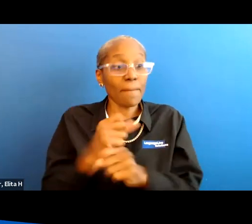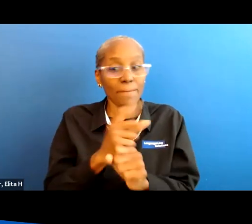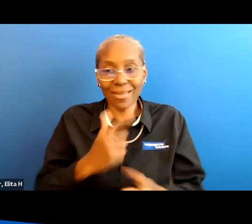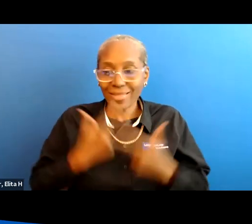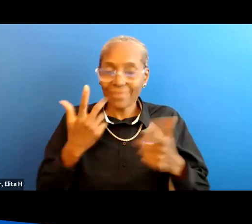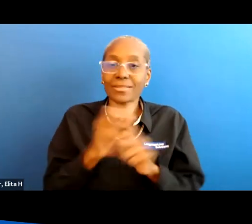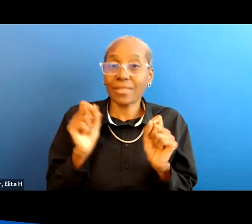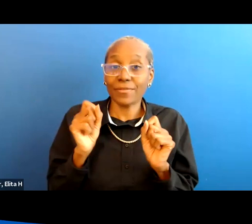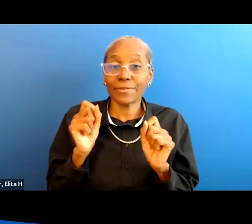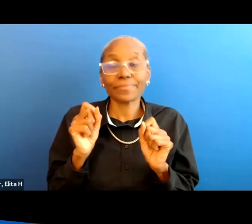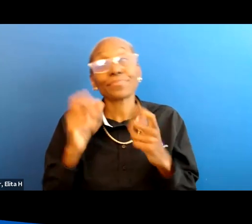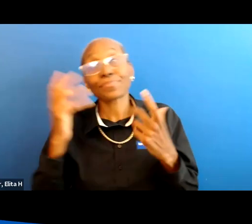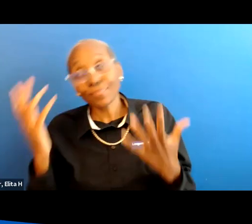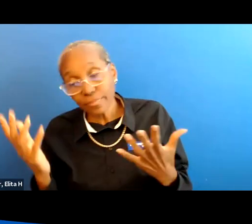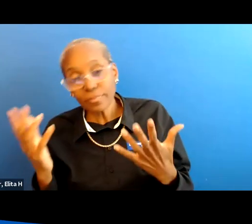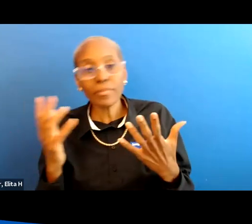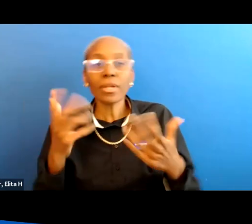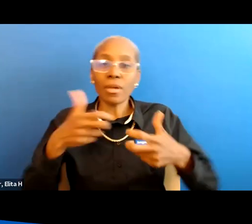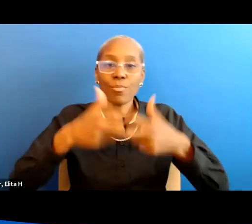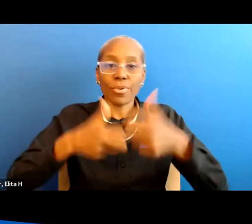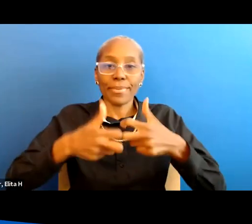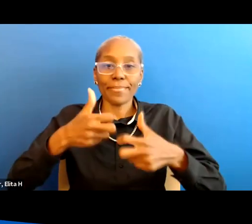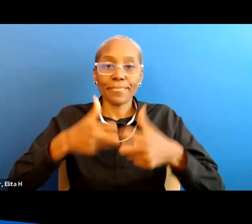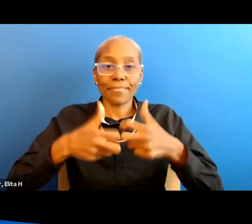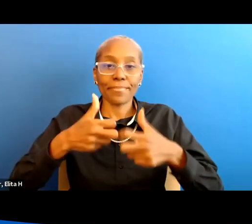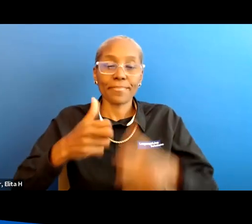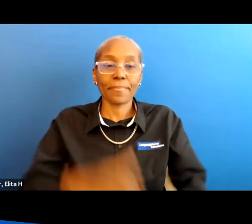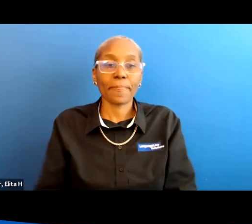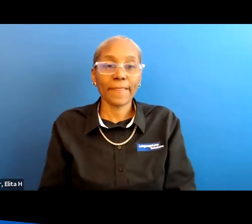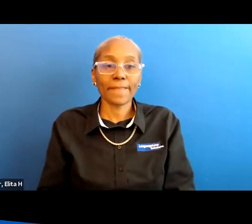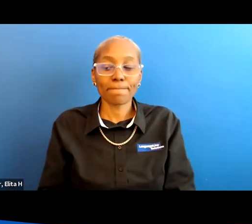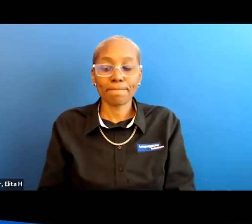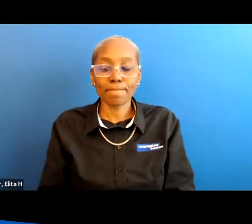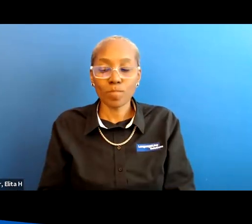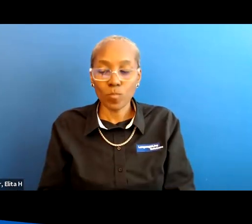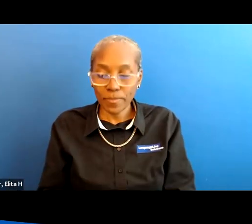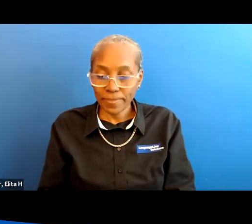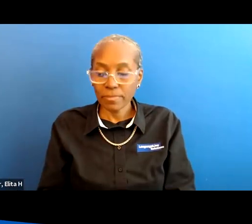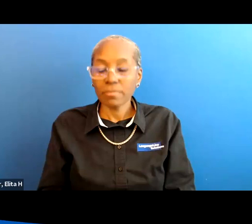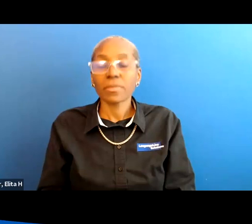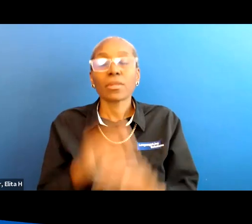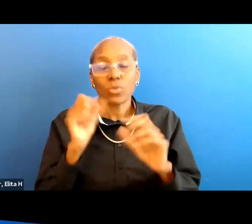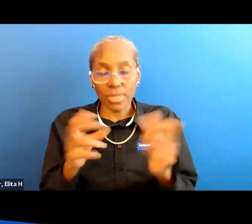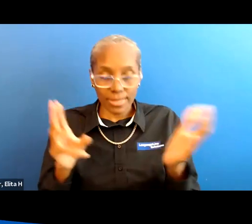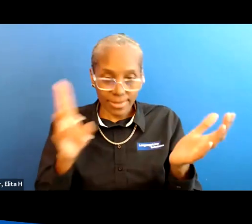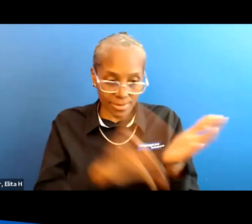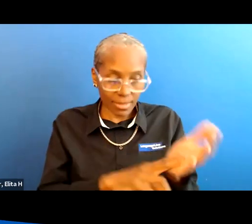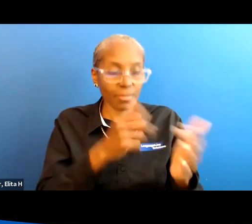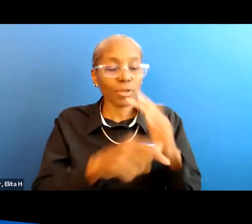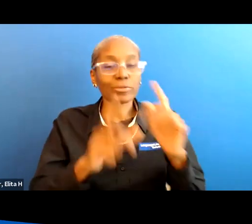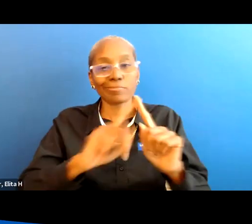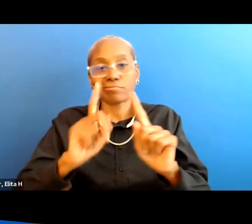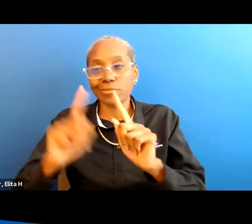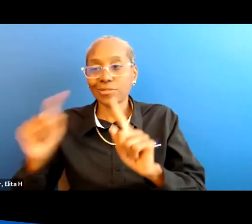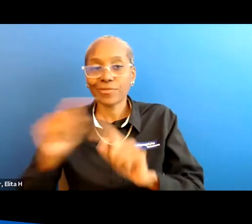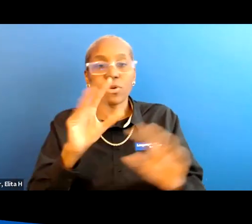safe and so this is a real problem and um you you can sign up on different organizations um